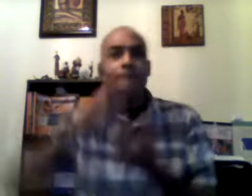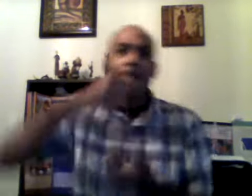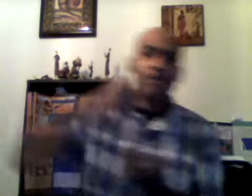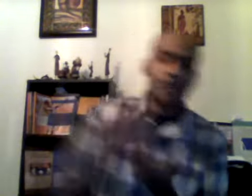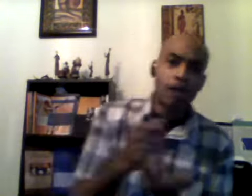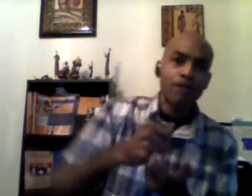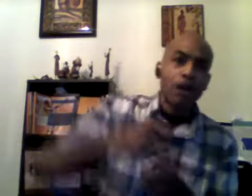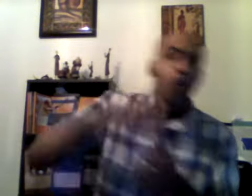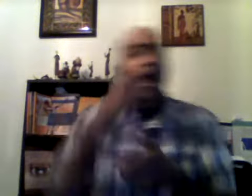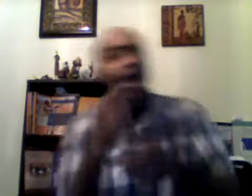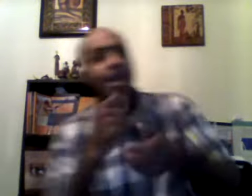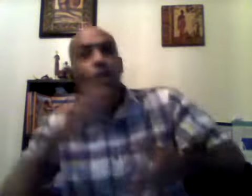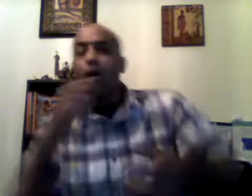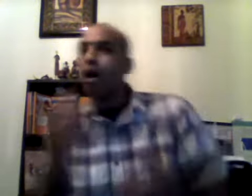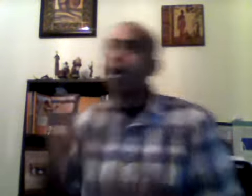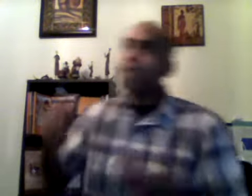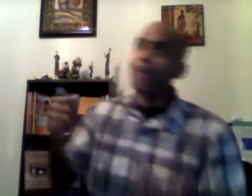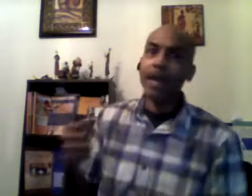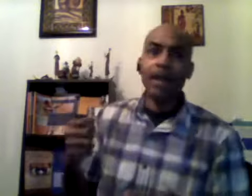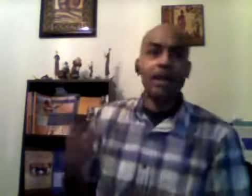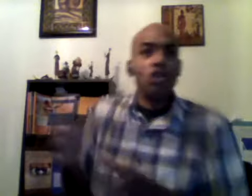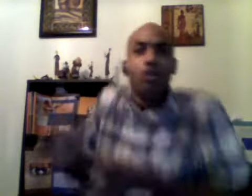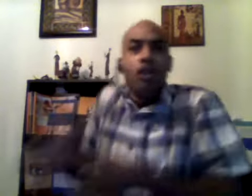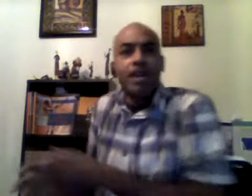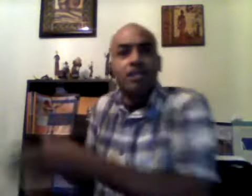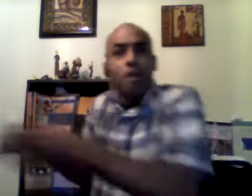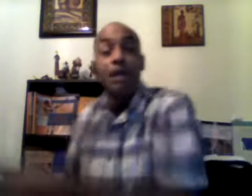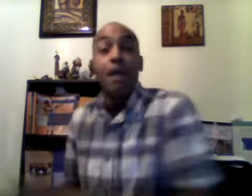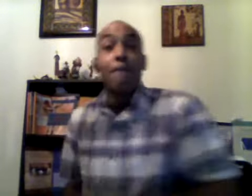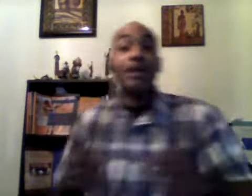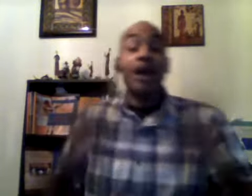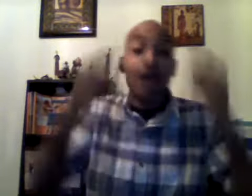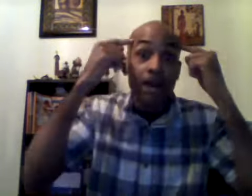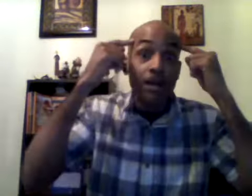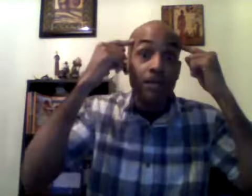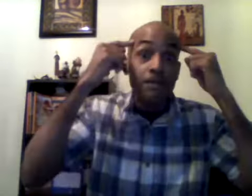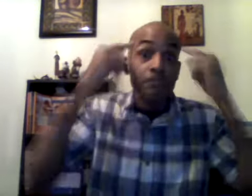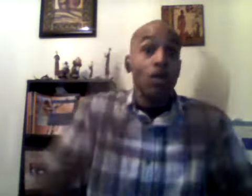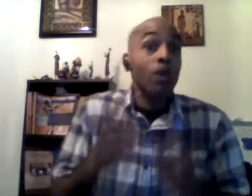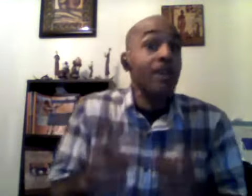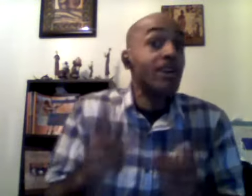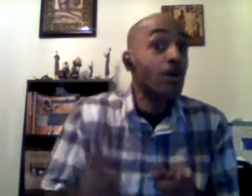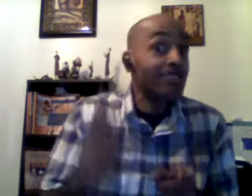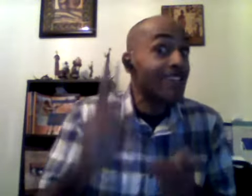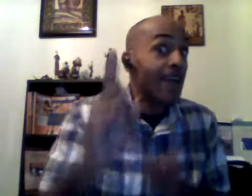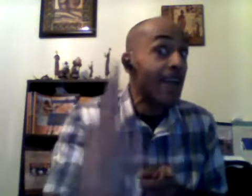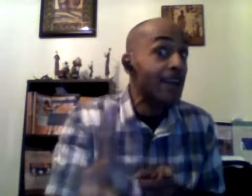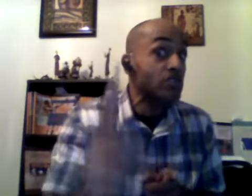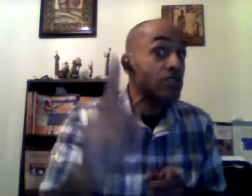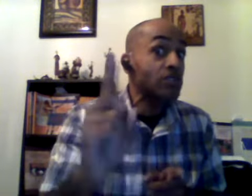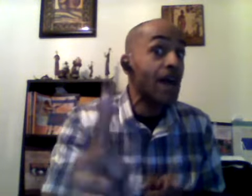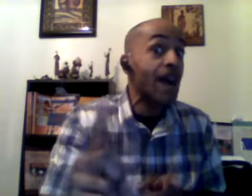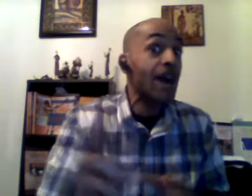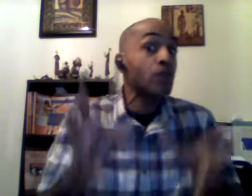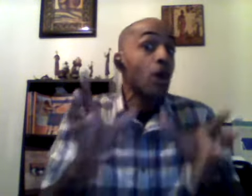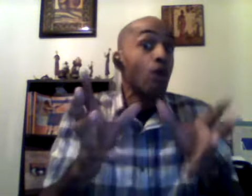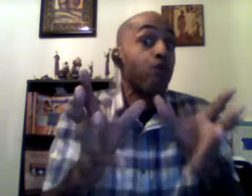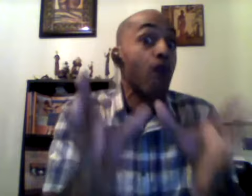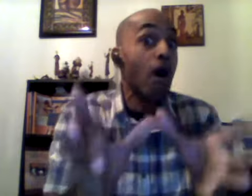myself why oh man you look at the picture because we go to exercise wrong